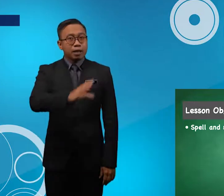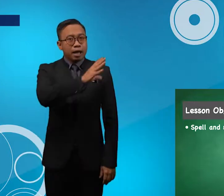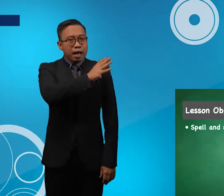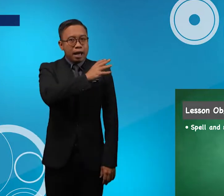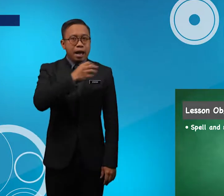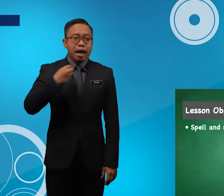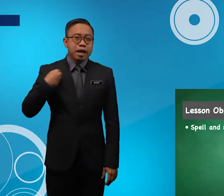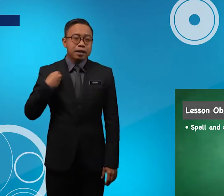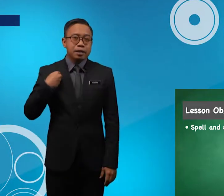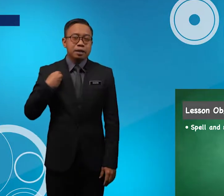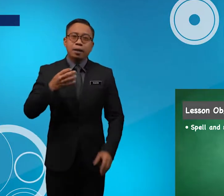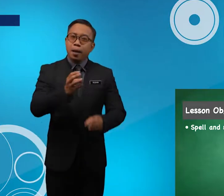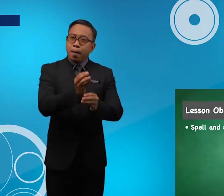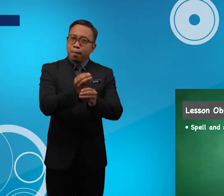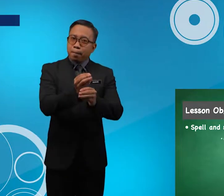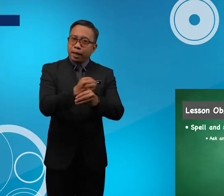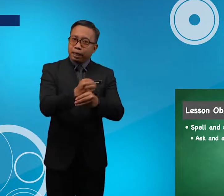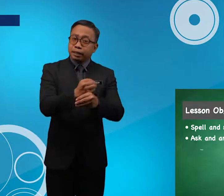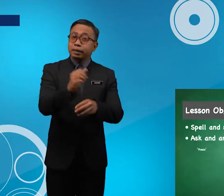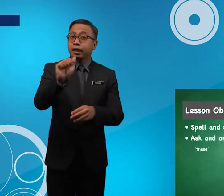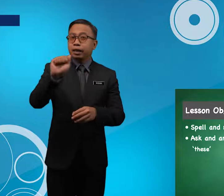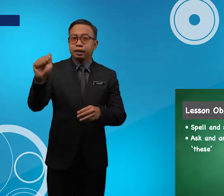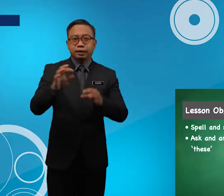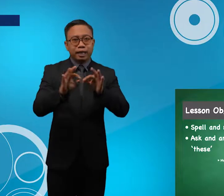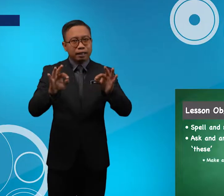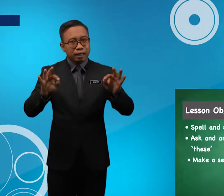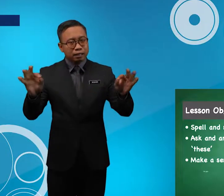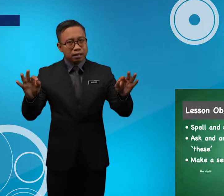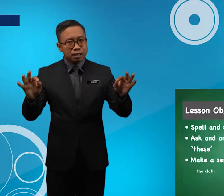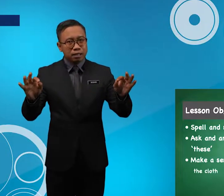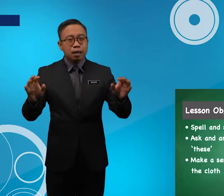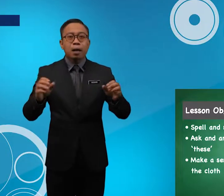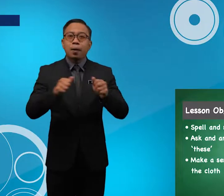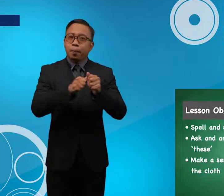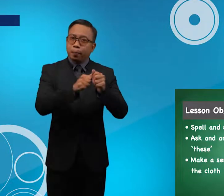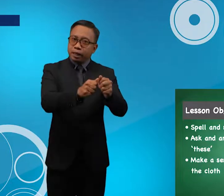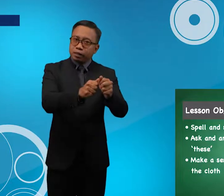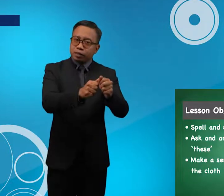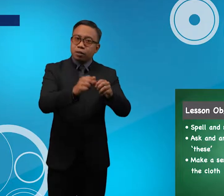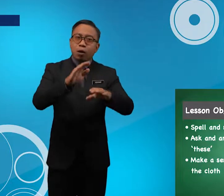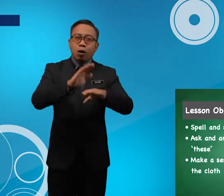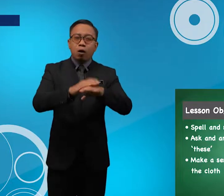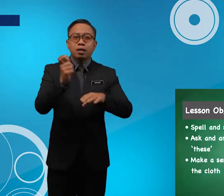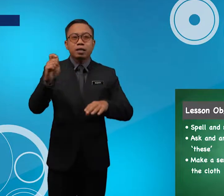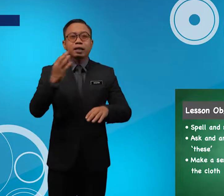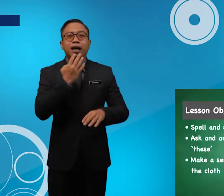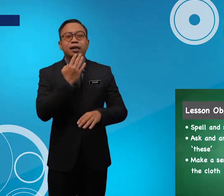and make a sentence based on the colour